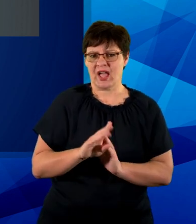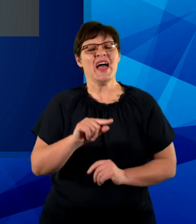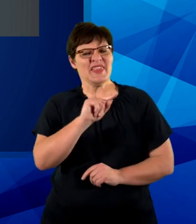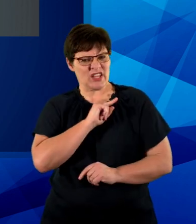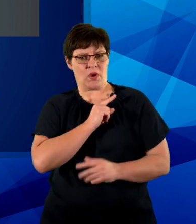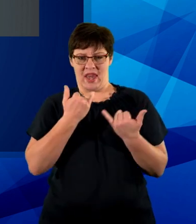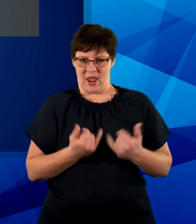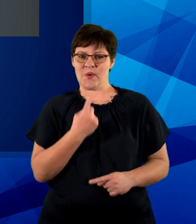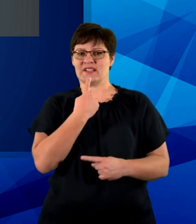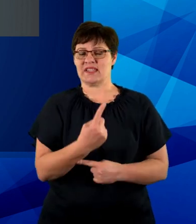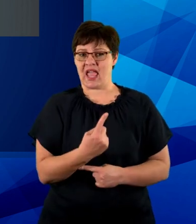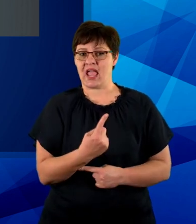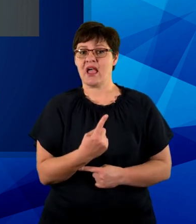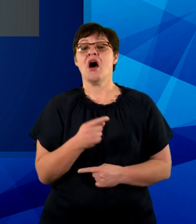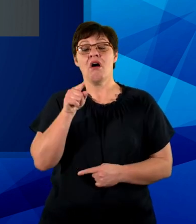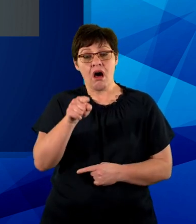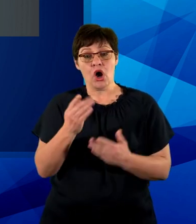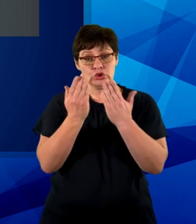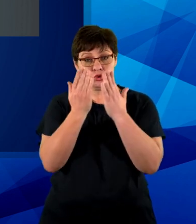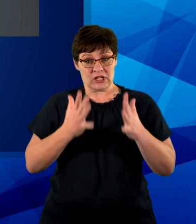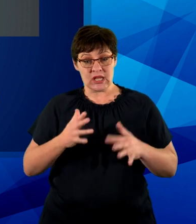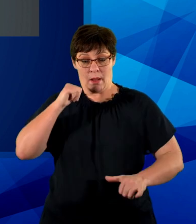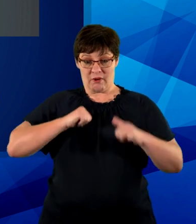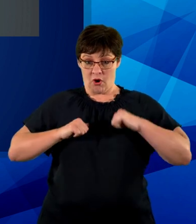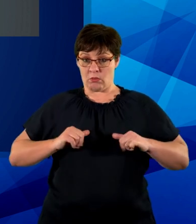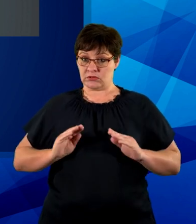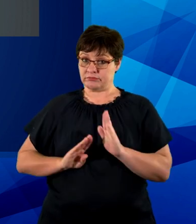that sleep is necessary for students to perform well at university.